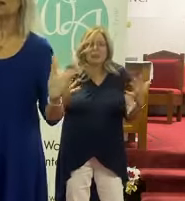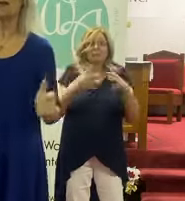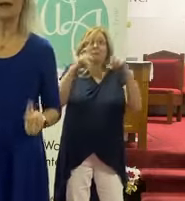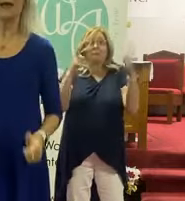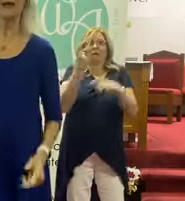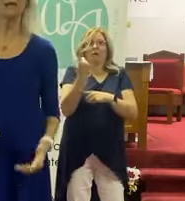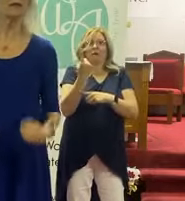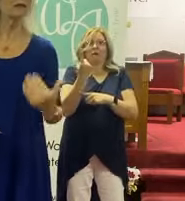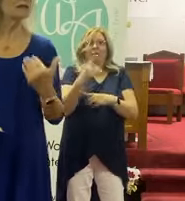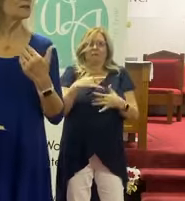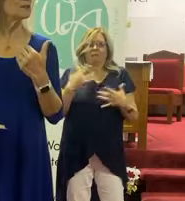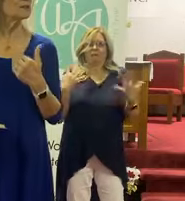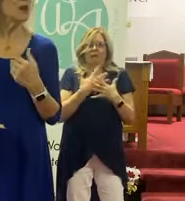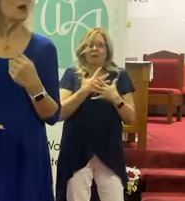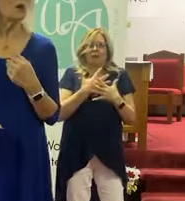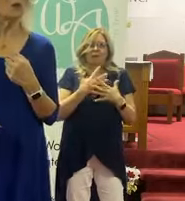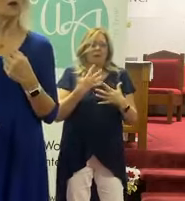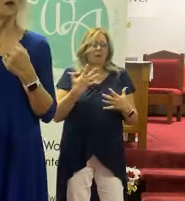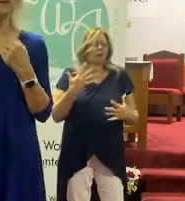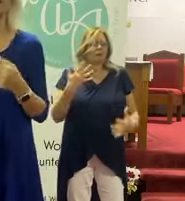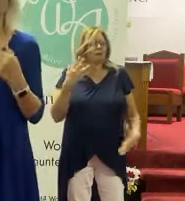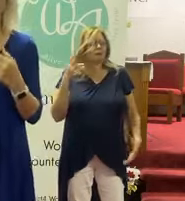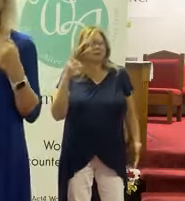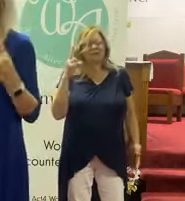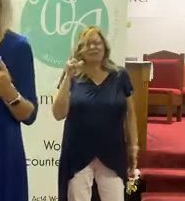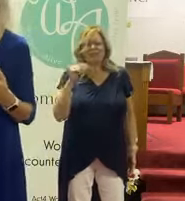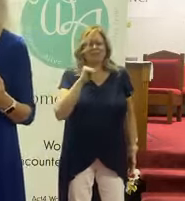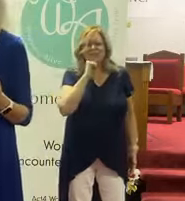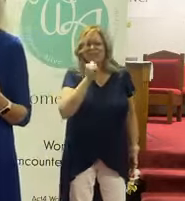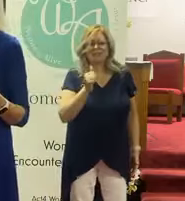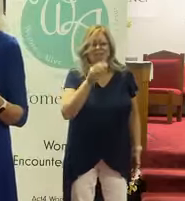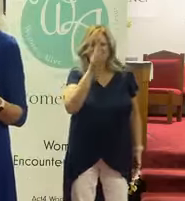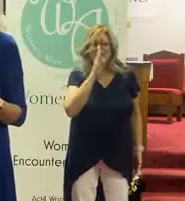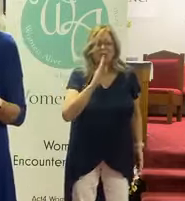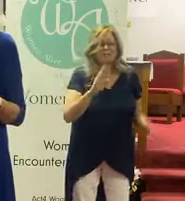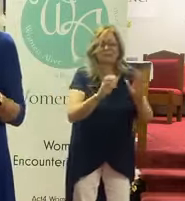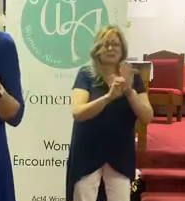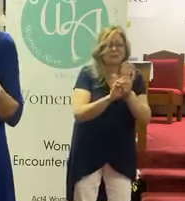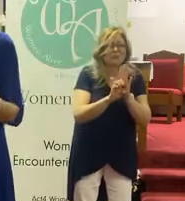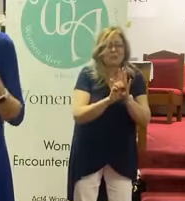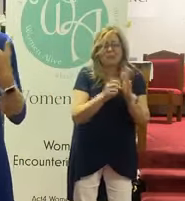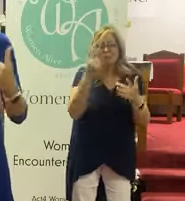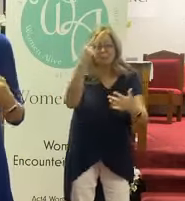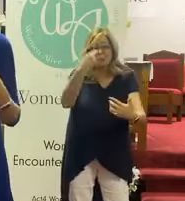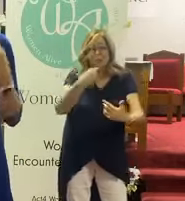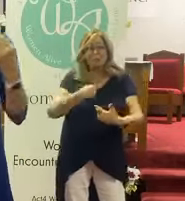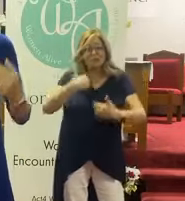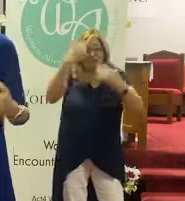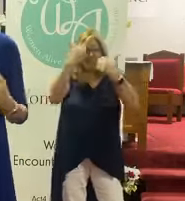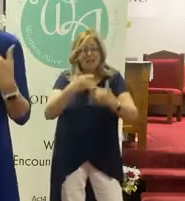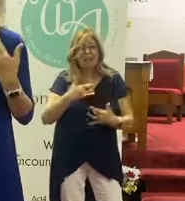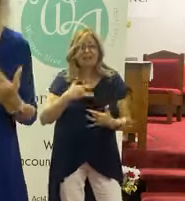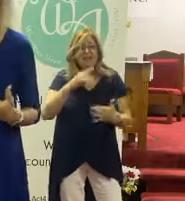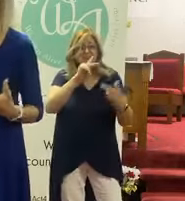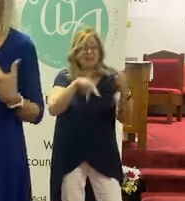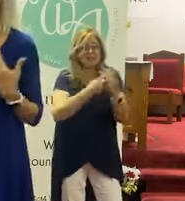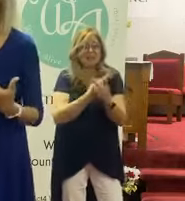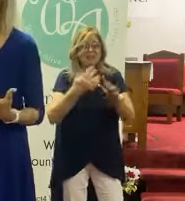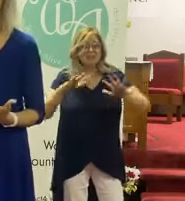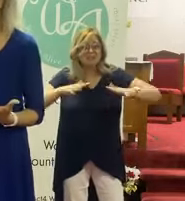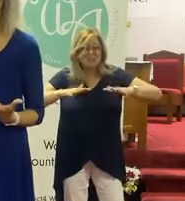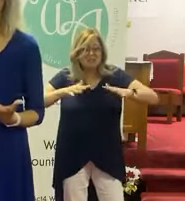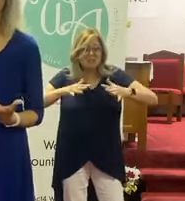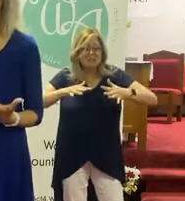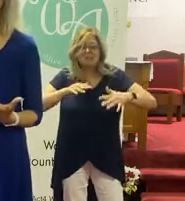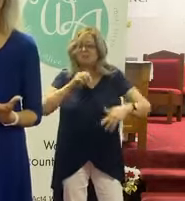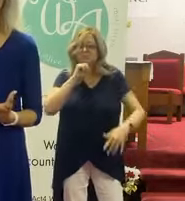big one. And I thought, this is so not godly. You know, for me to have this kind of anxiety is